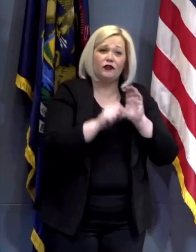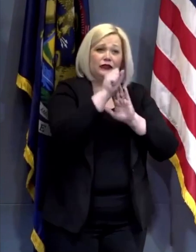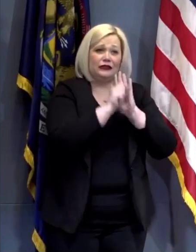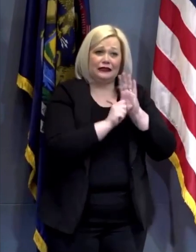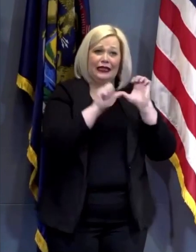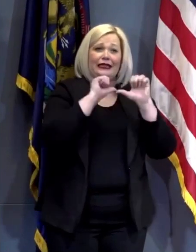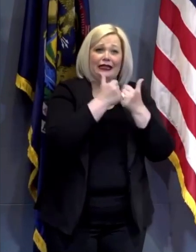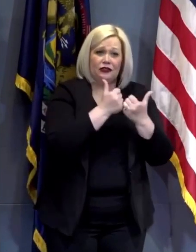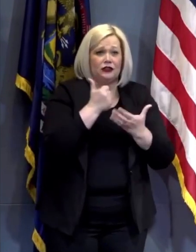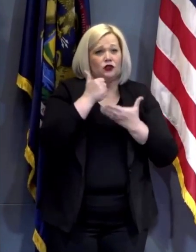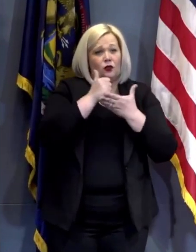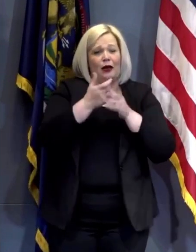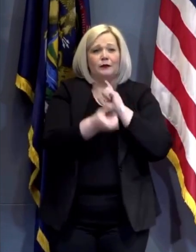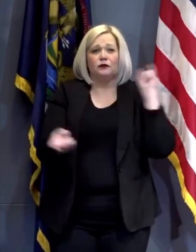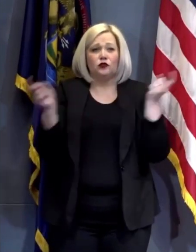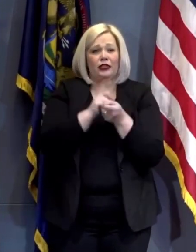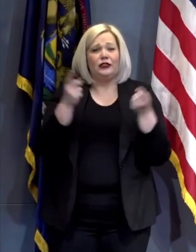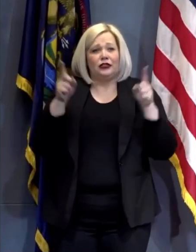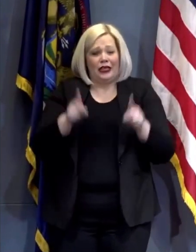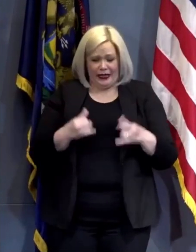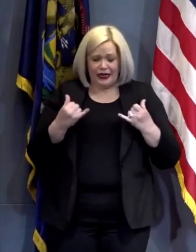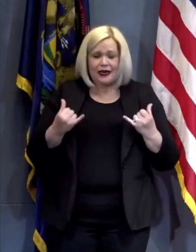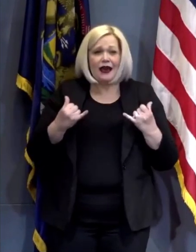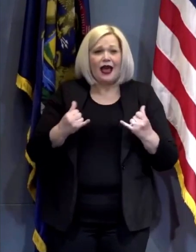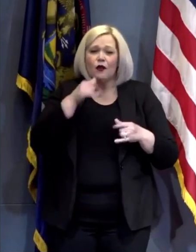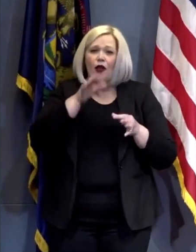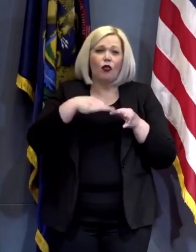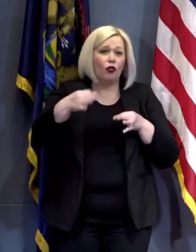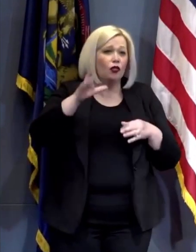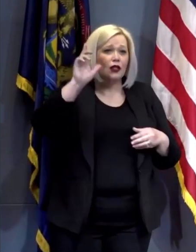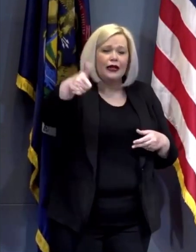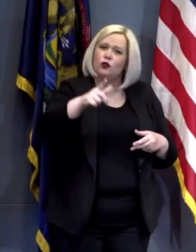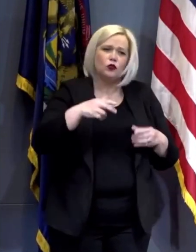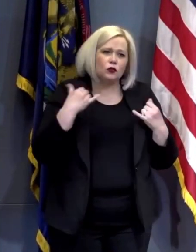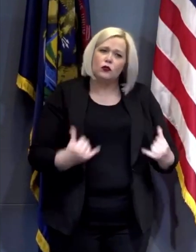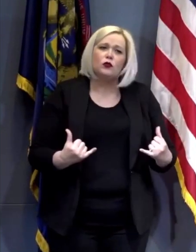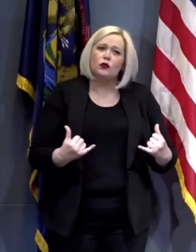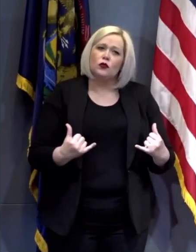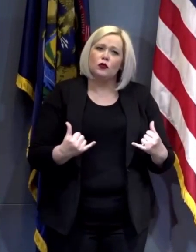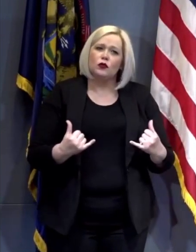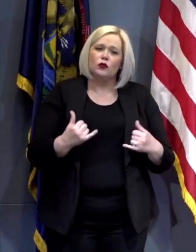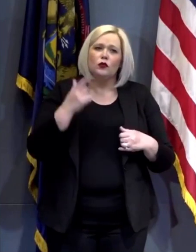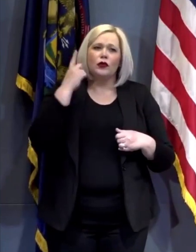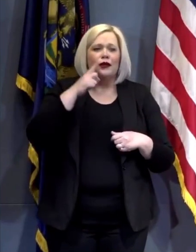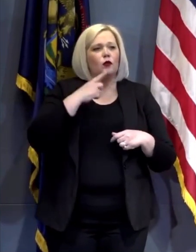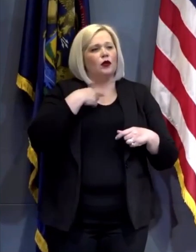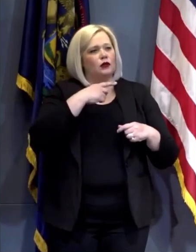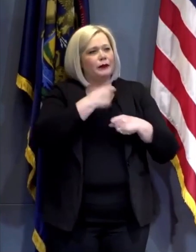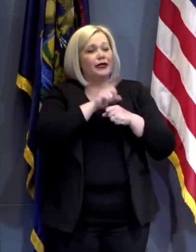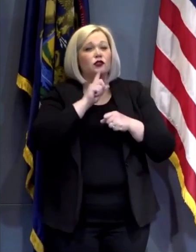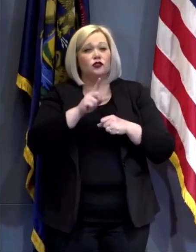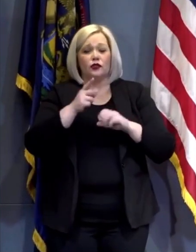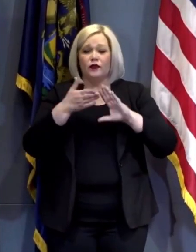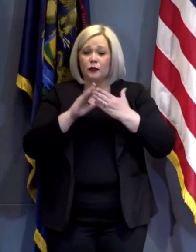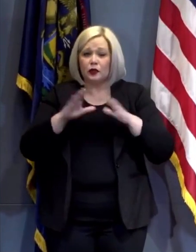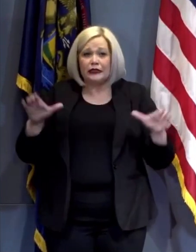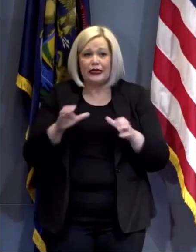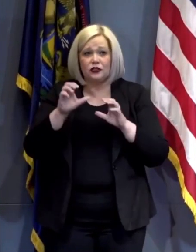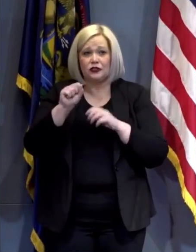swift changes and this task force will also be calling on the expertise of a broad array of community action stakeholders.